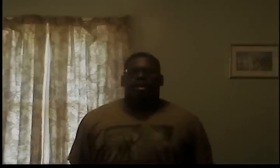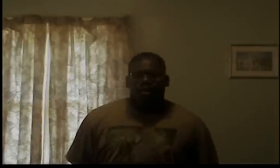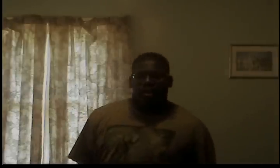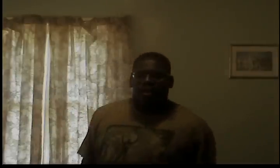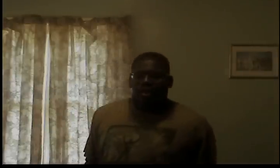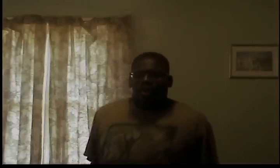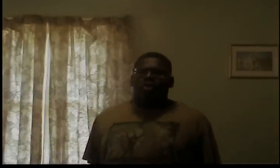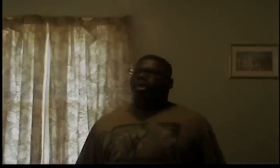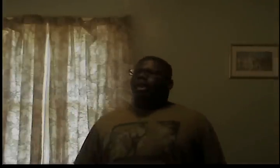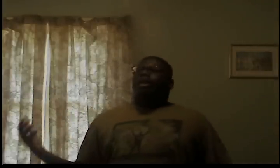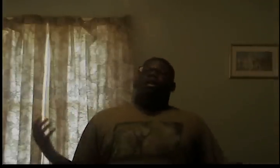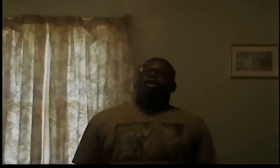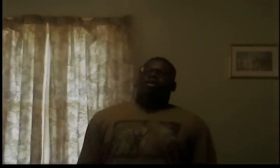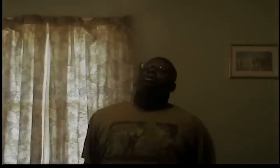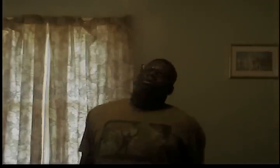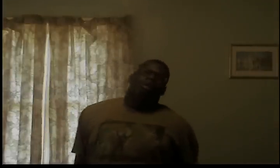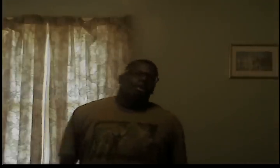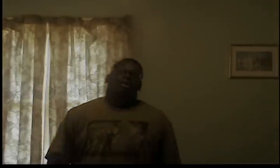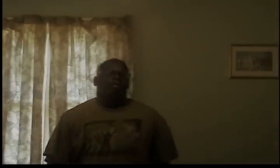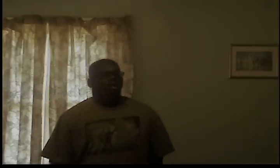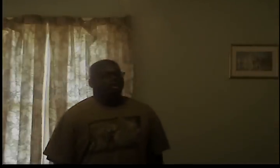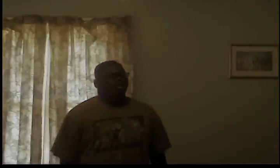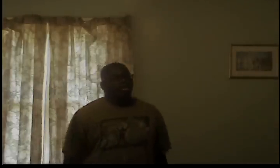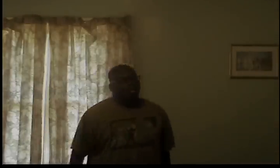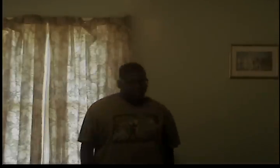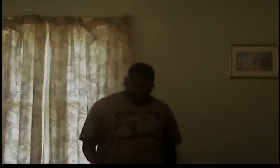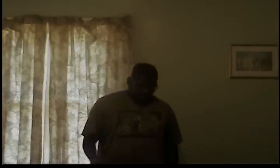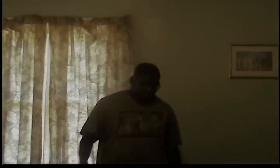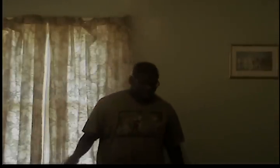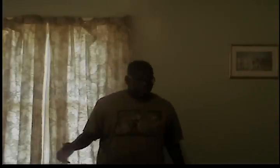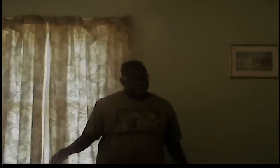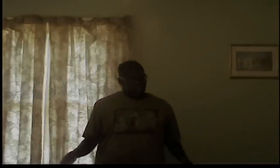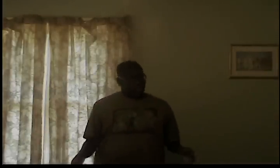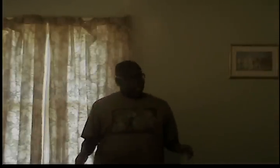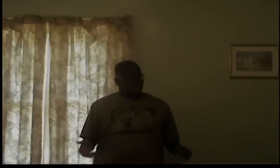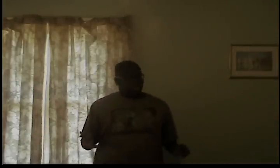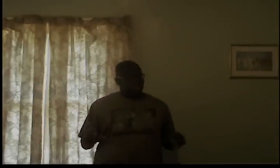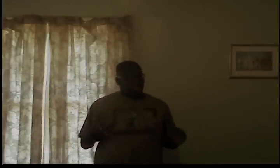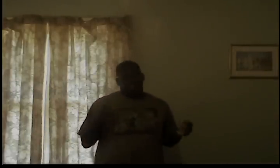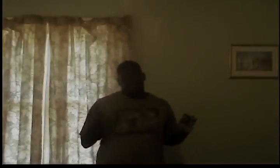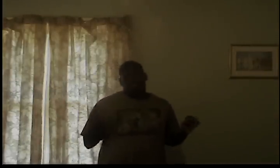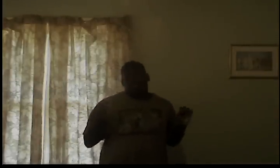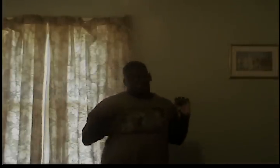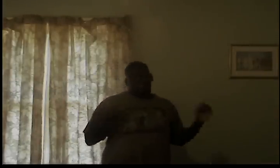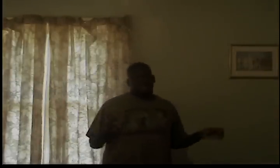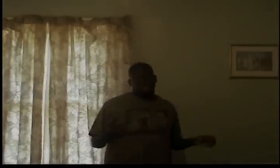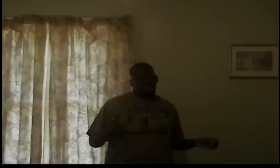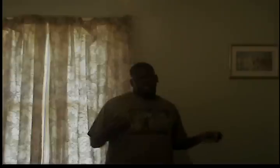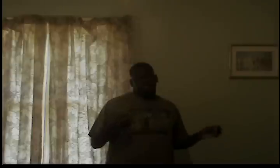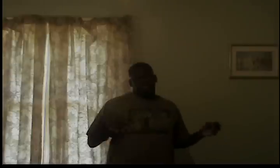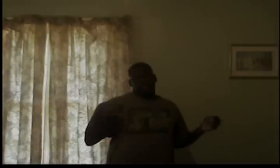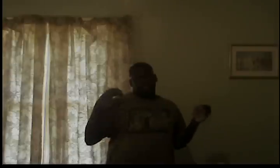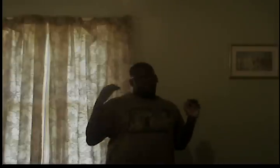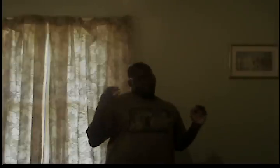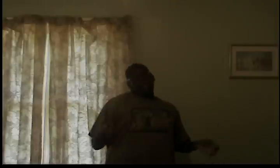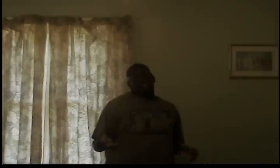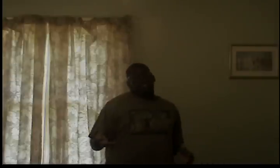who the hell what so what so let me get this straight we can only say crap about the school if it's nice or if it's kind